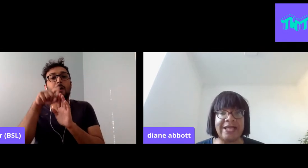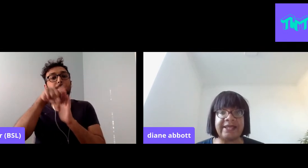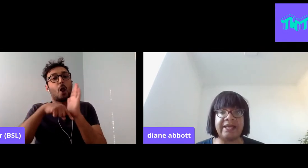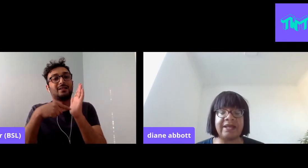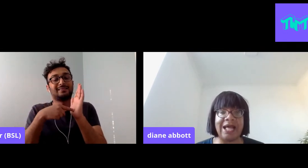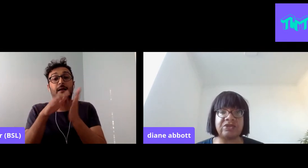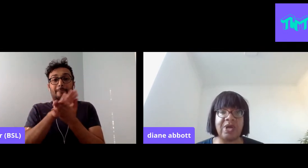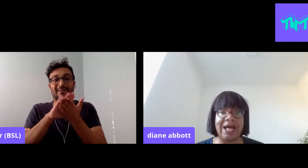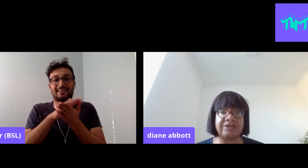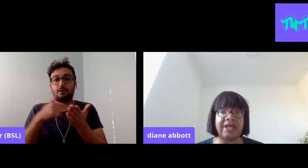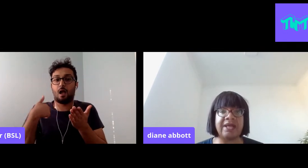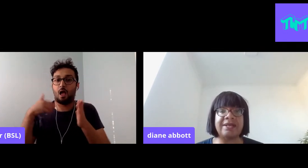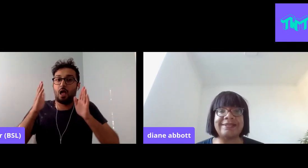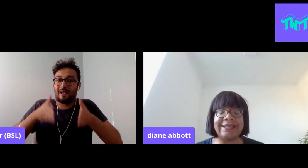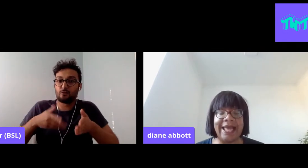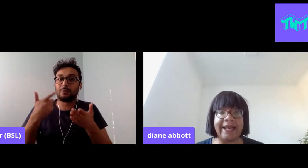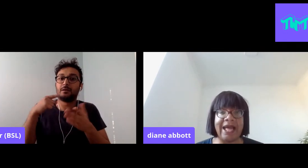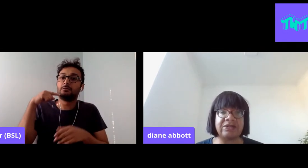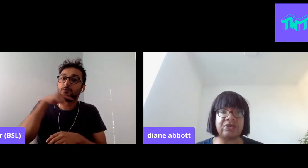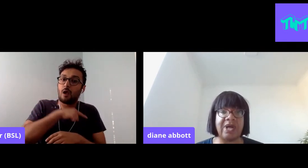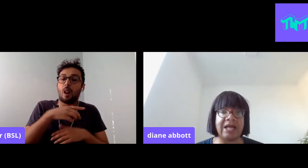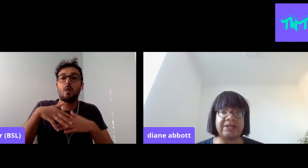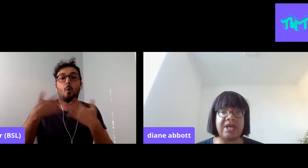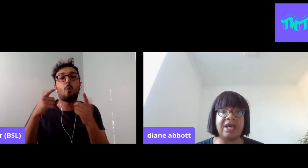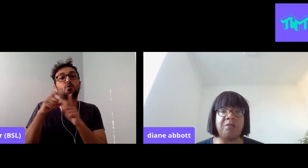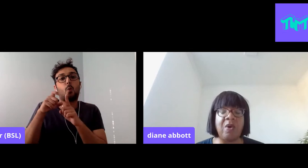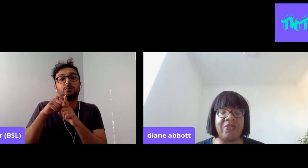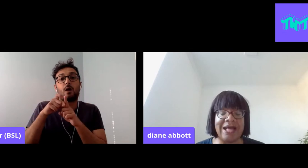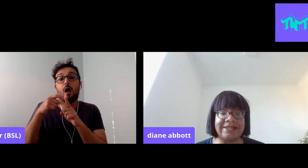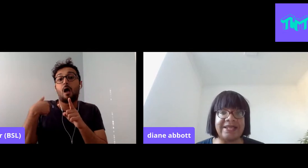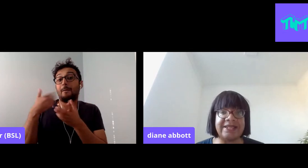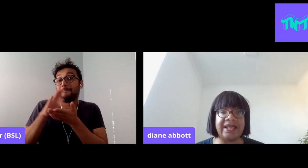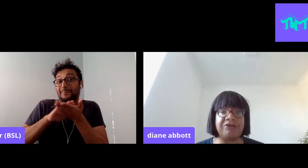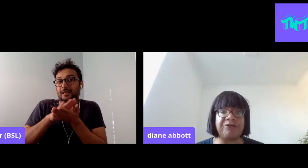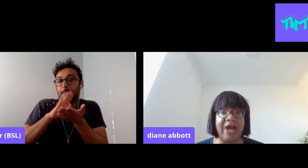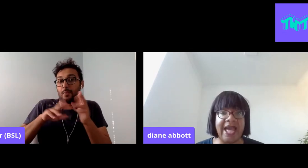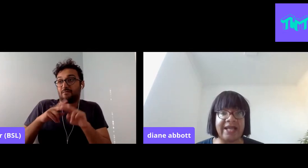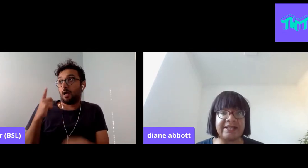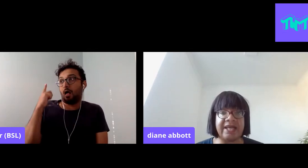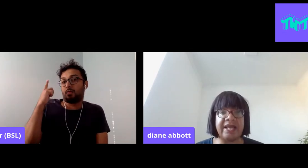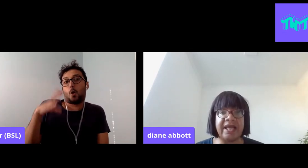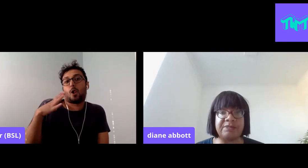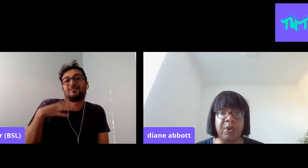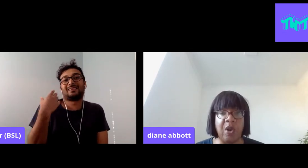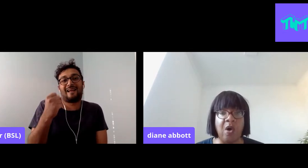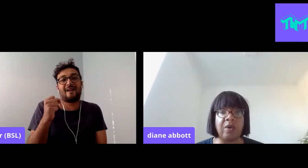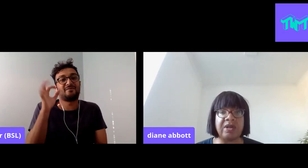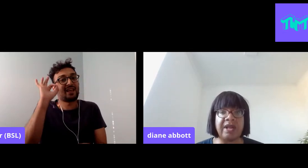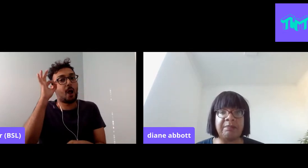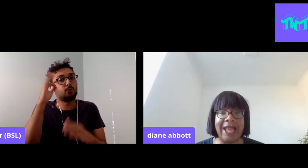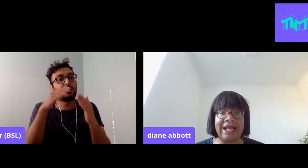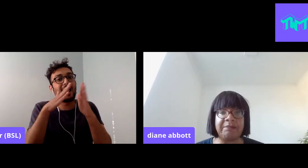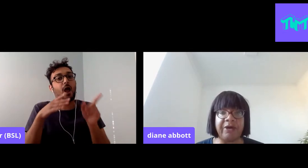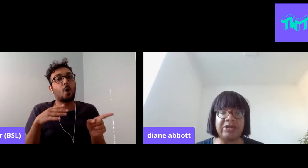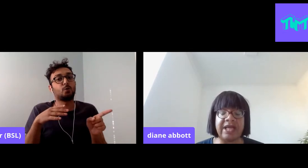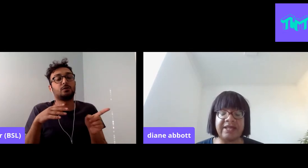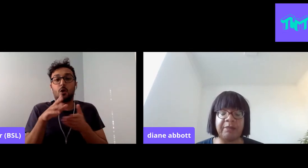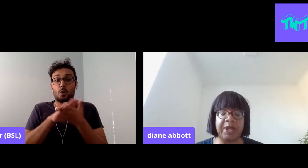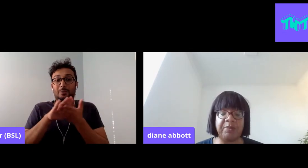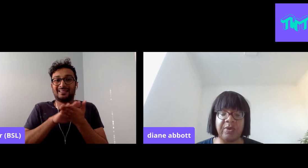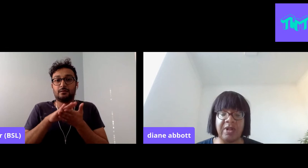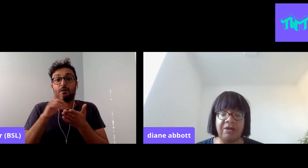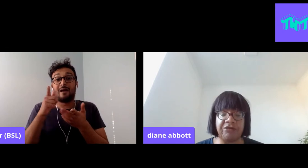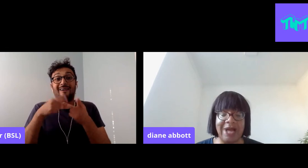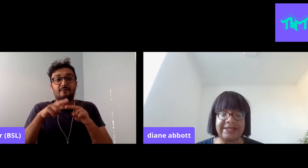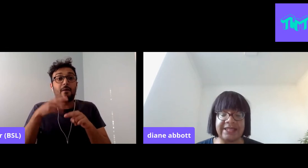somebody already in council housing to get a council house. And what that did in effect is block black and minority